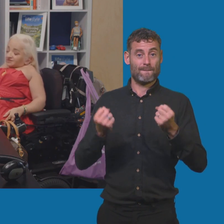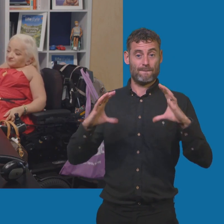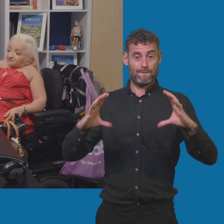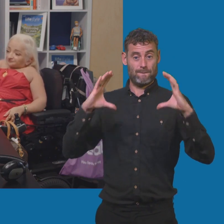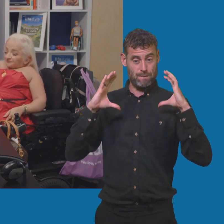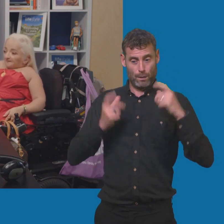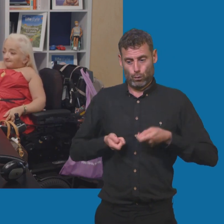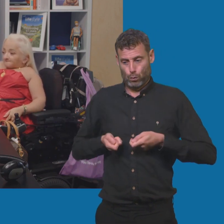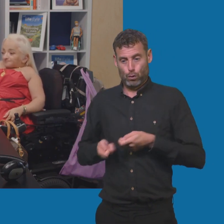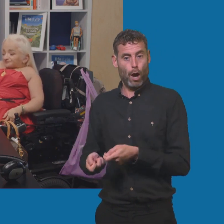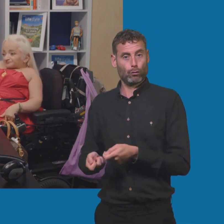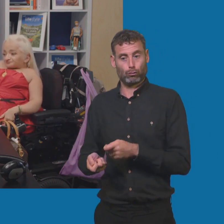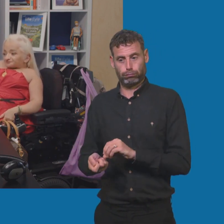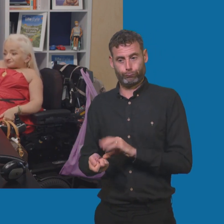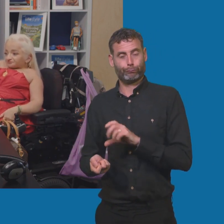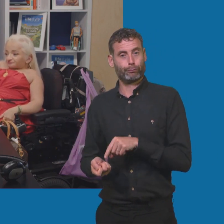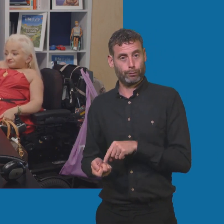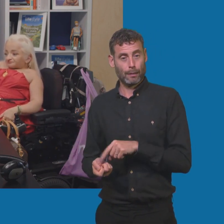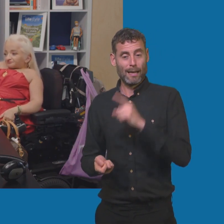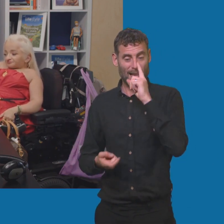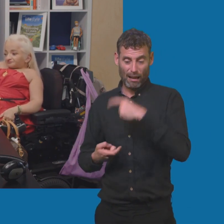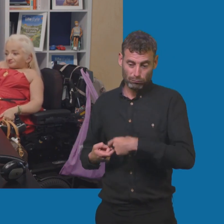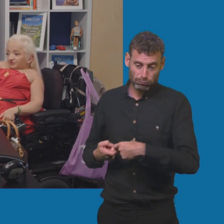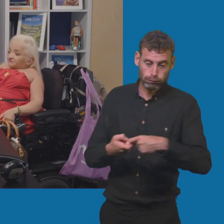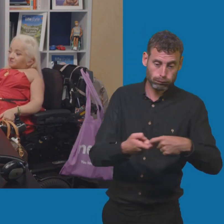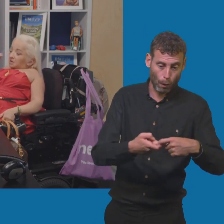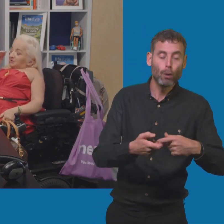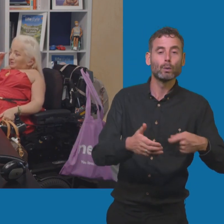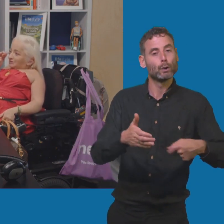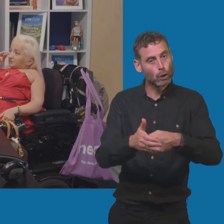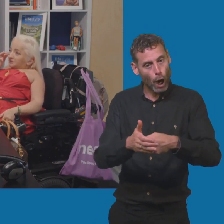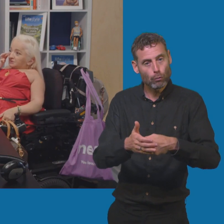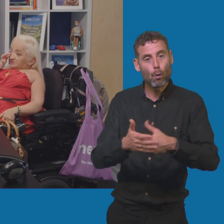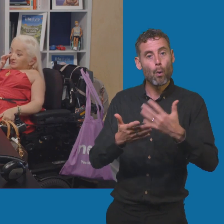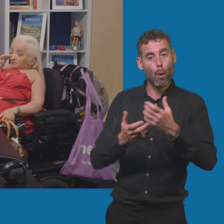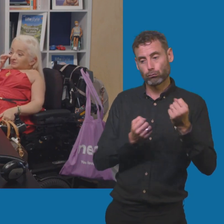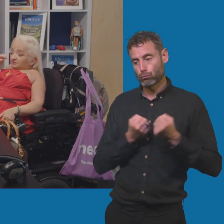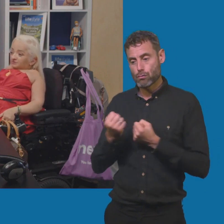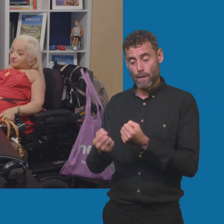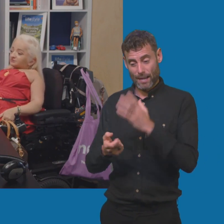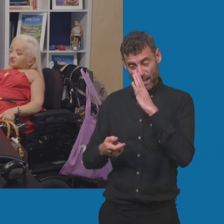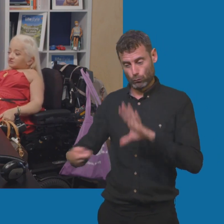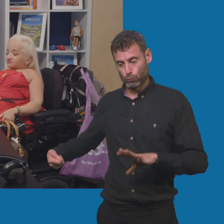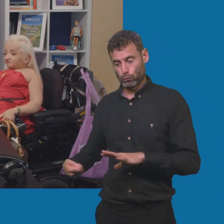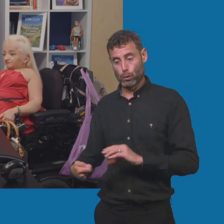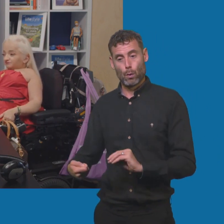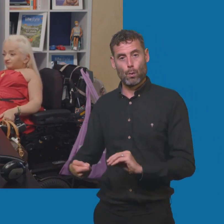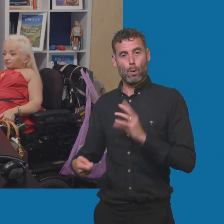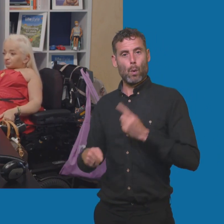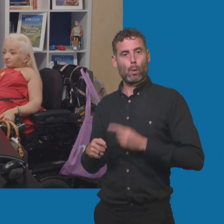and they can either A, tow you somewhere but tow you properly or B, some of them have a sort of quick charging system that can give you